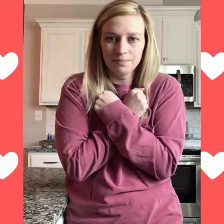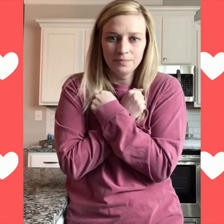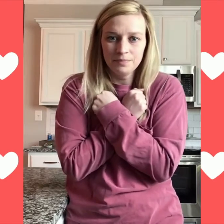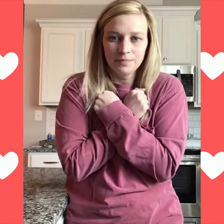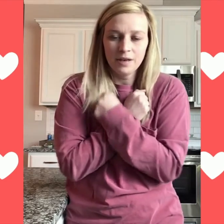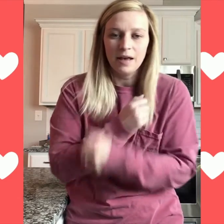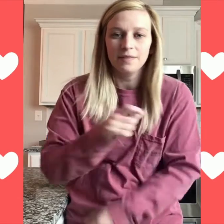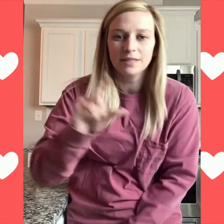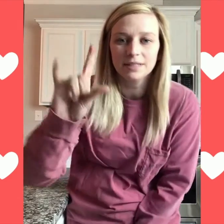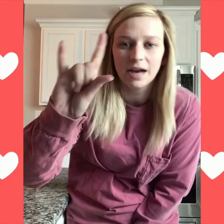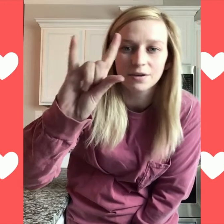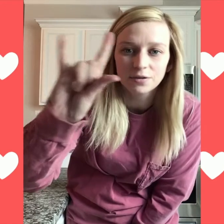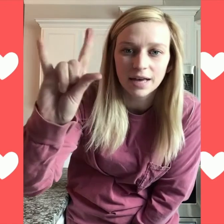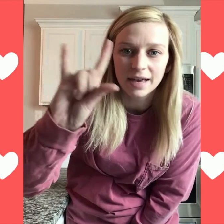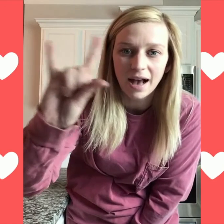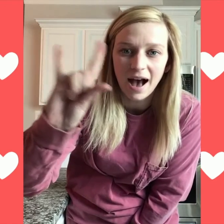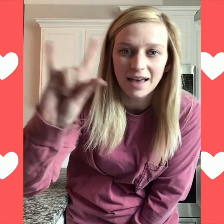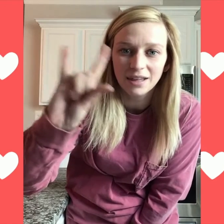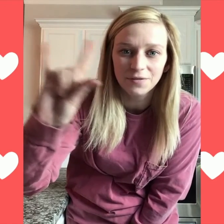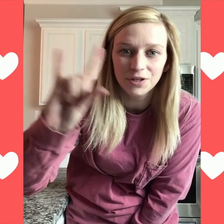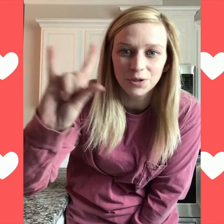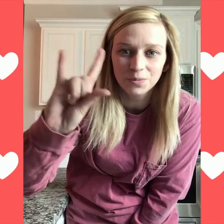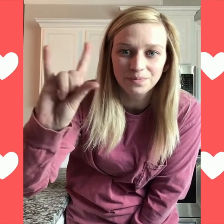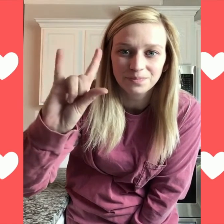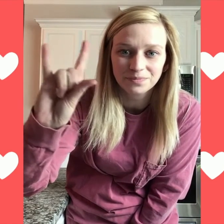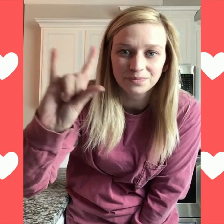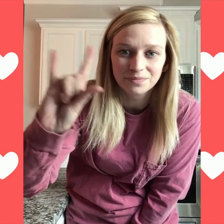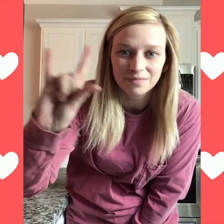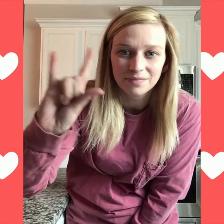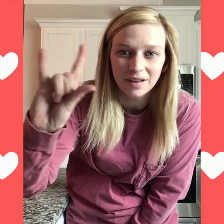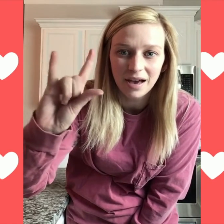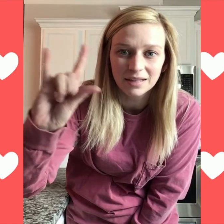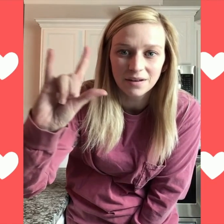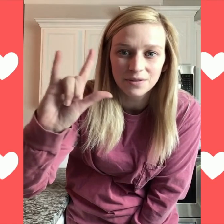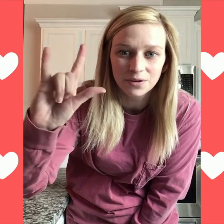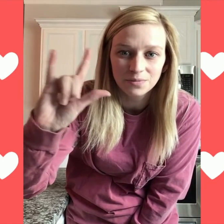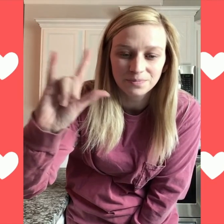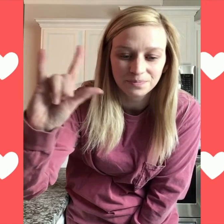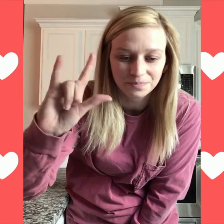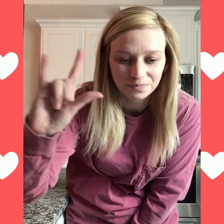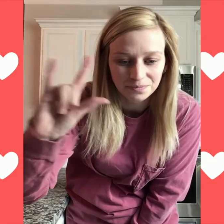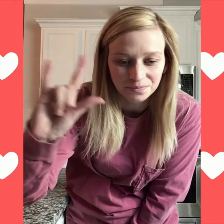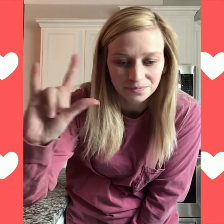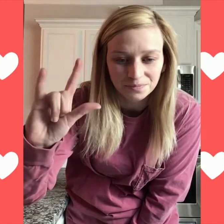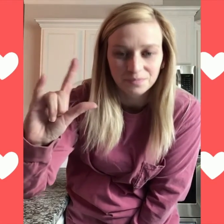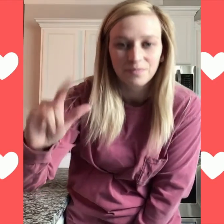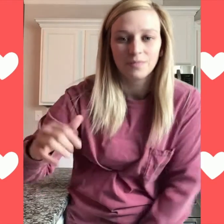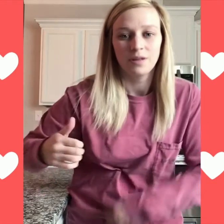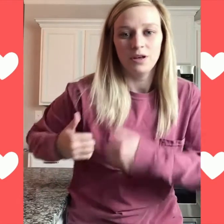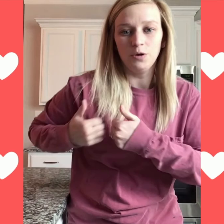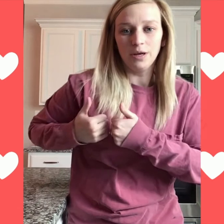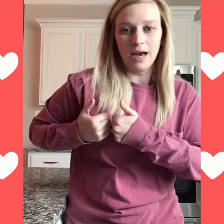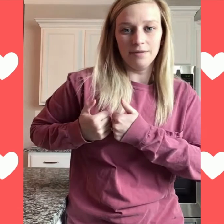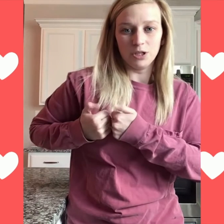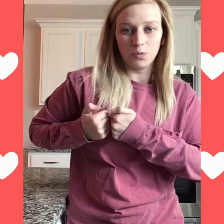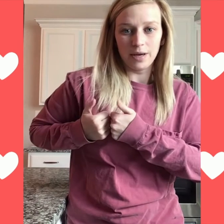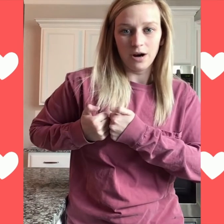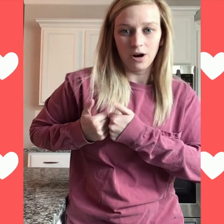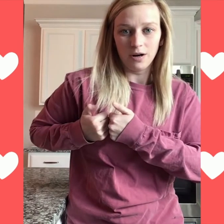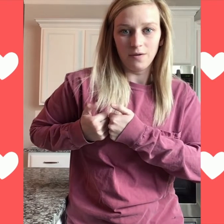and this is how you say I love you. I love you. You can have a sweetheart on